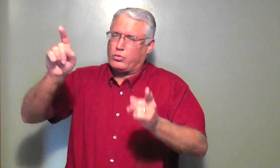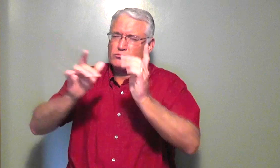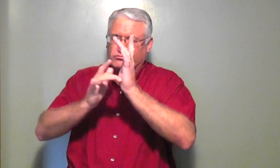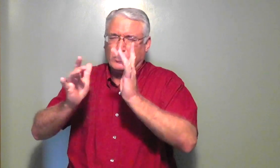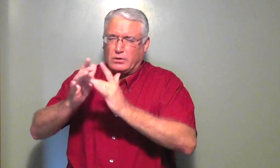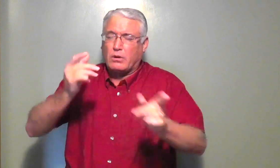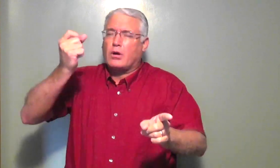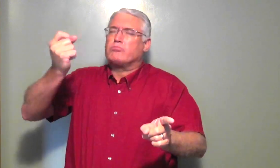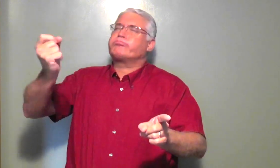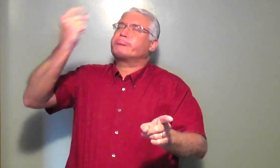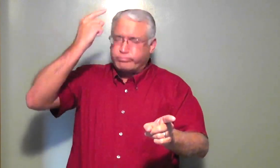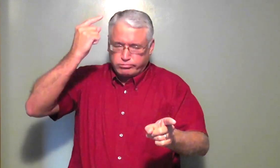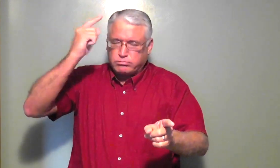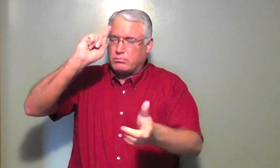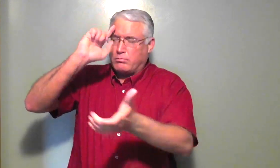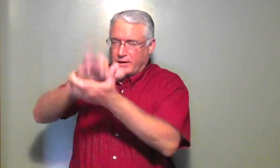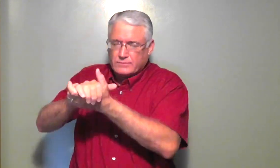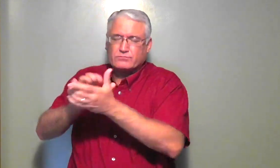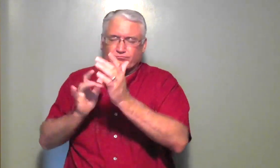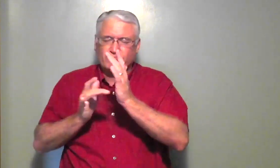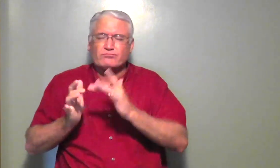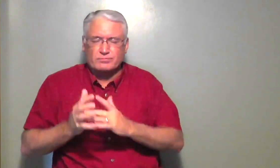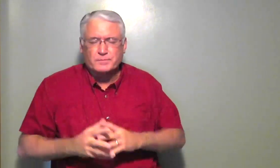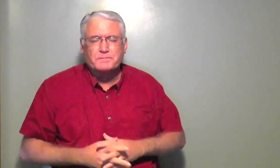Spirit will lead them to believe in Christ.